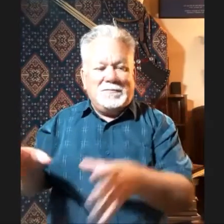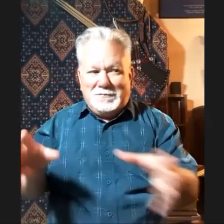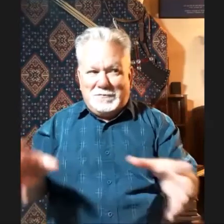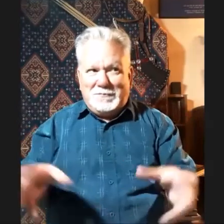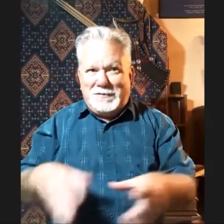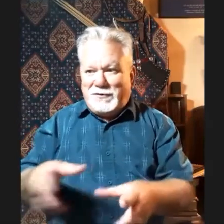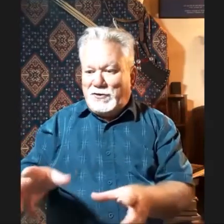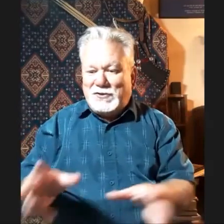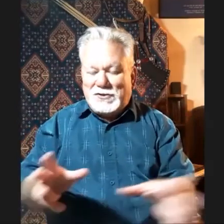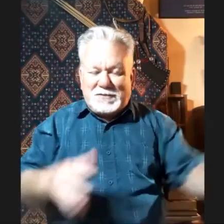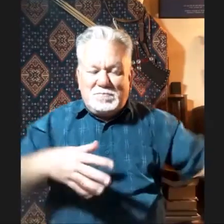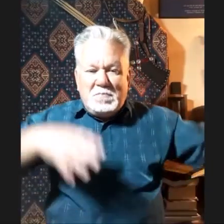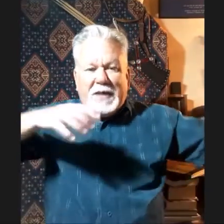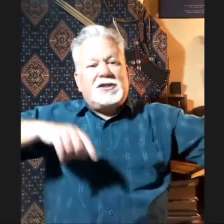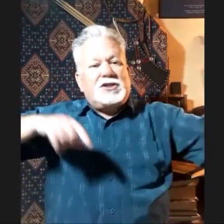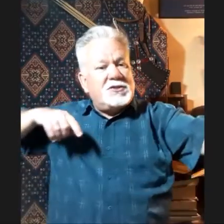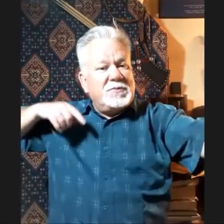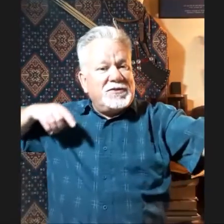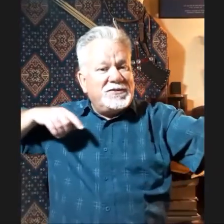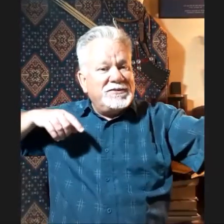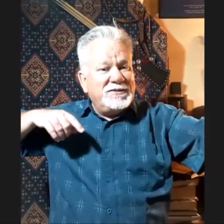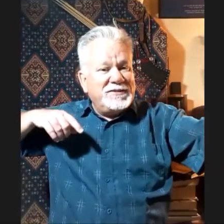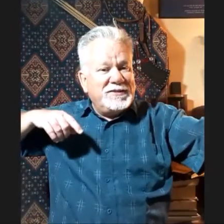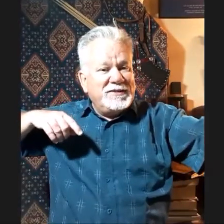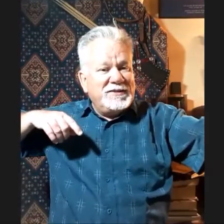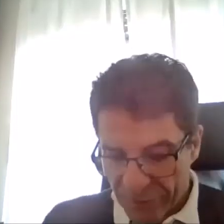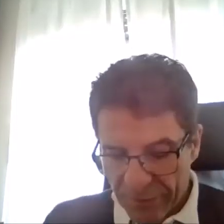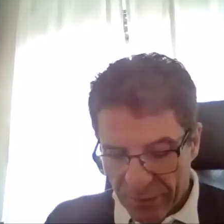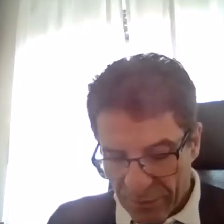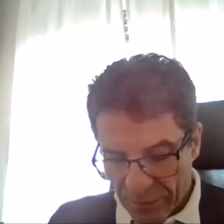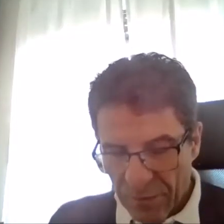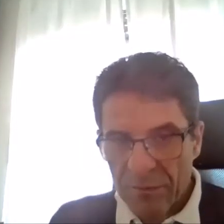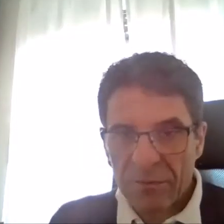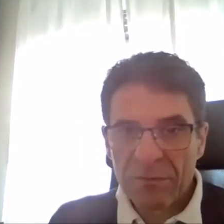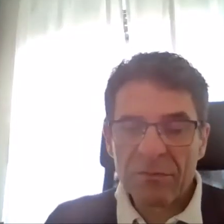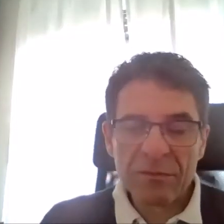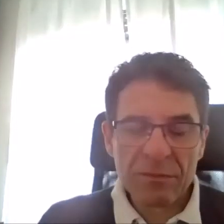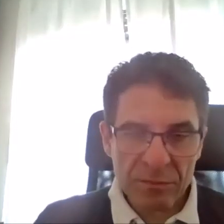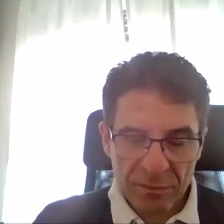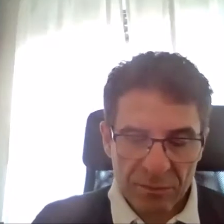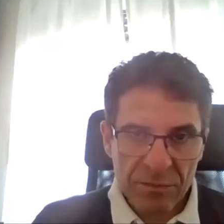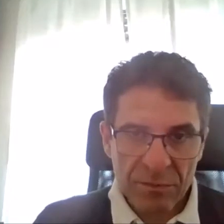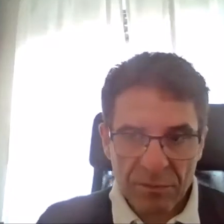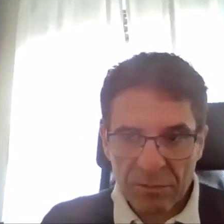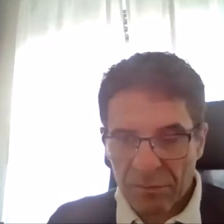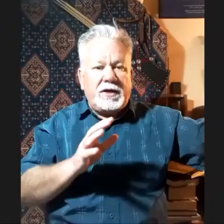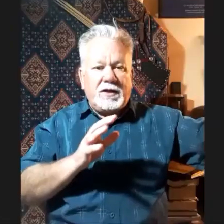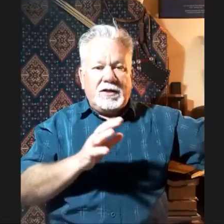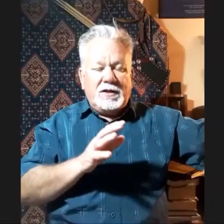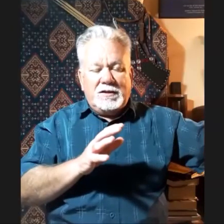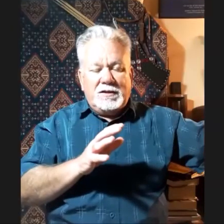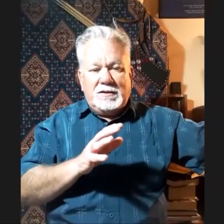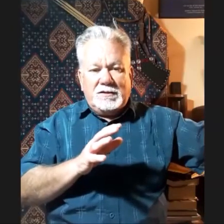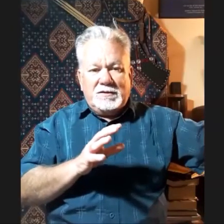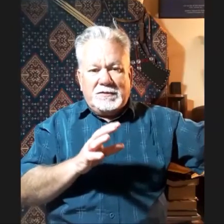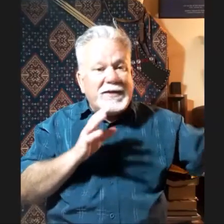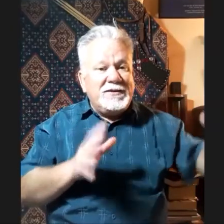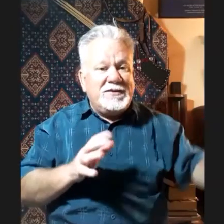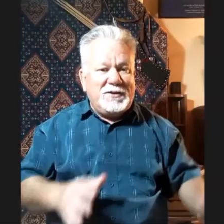And you just make adjustments. Yes. For their body. And then when you get it right, they can tell you